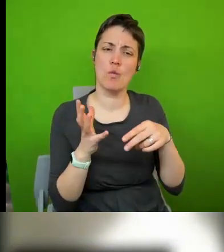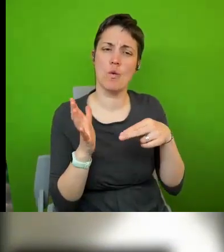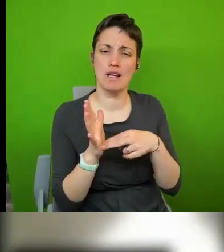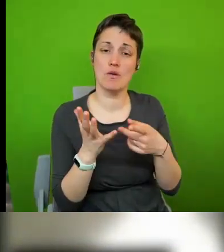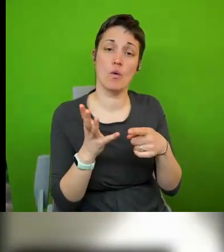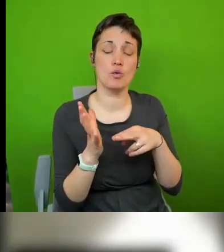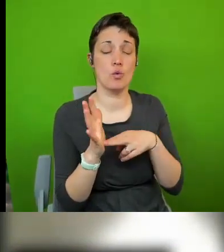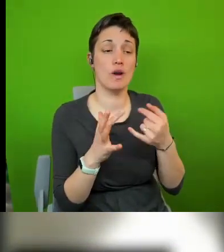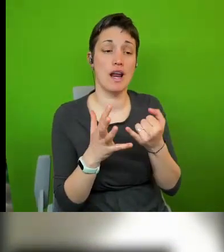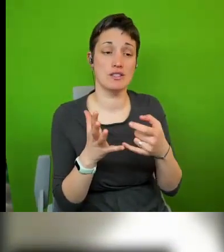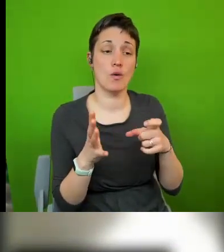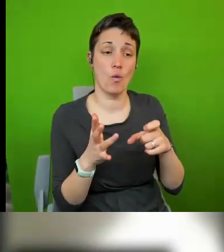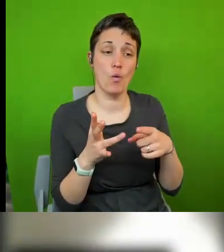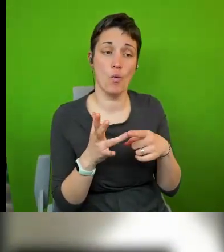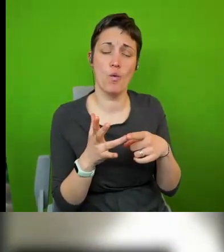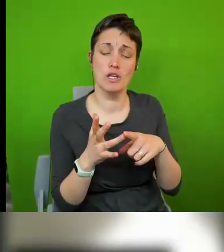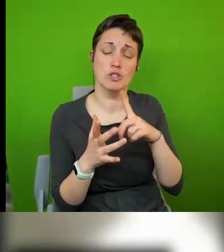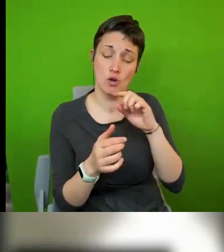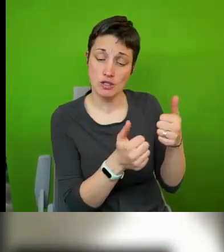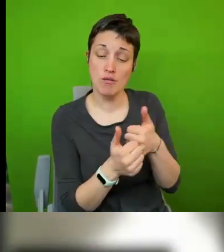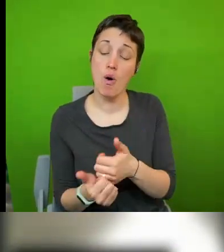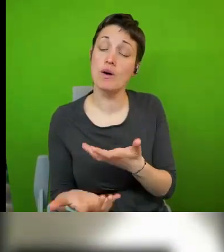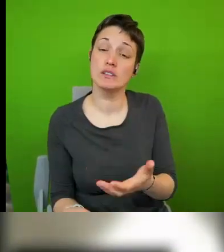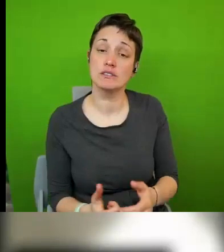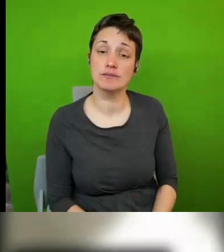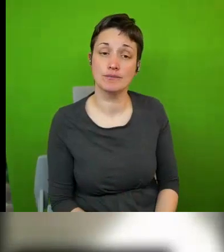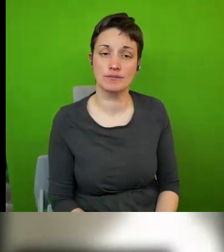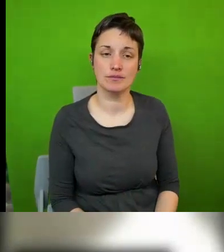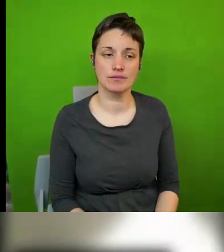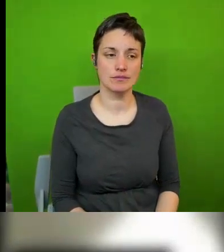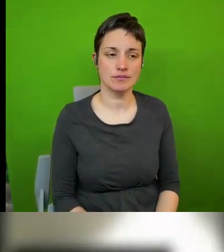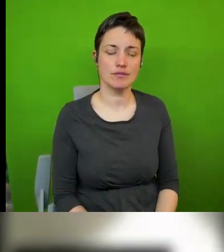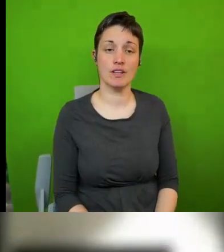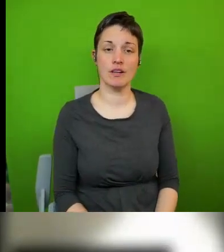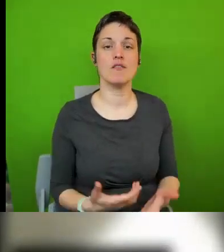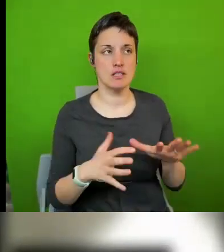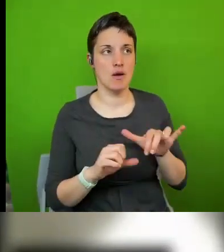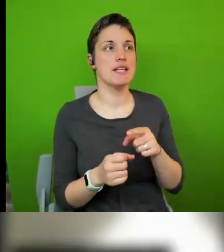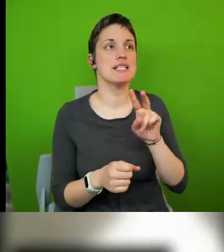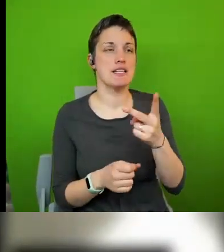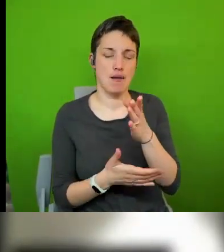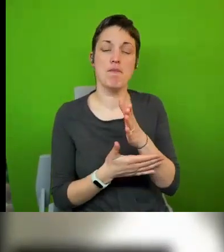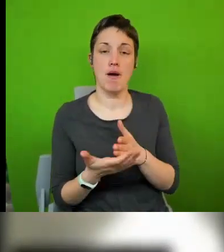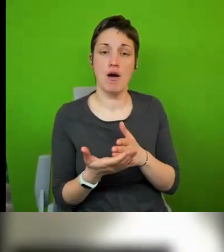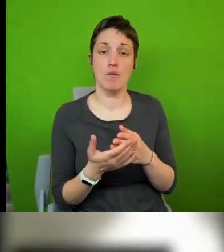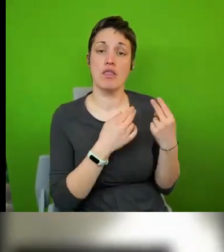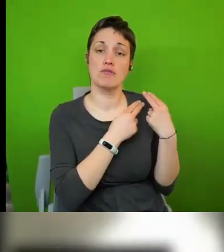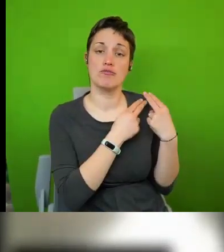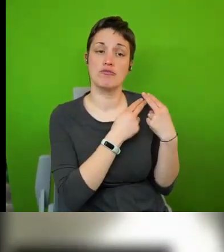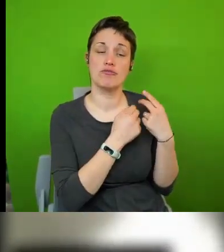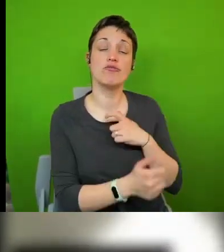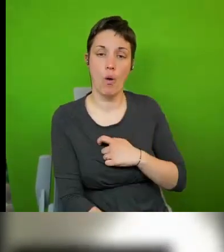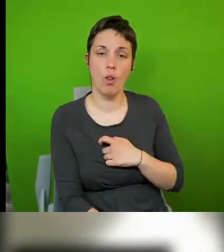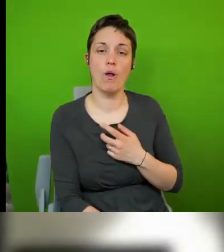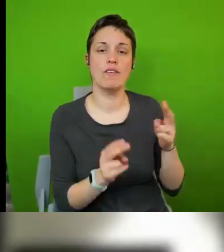you two questions in in that starting perhaps with the role of international organizations i think it is our